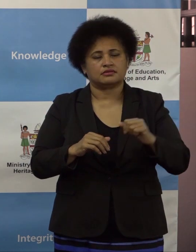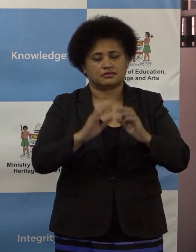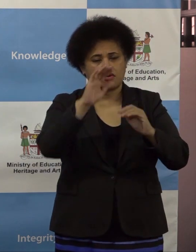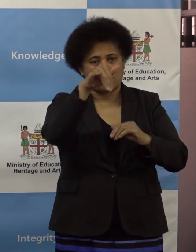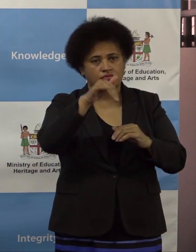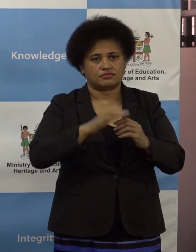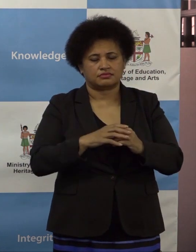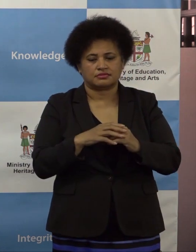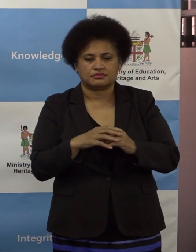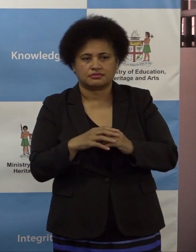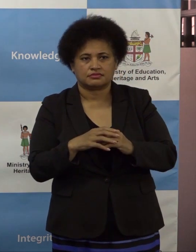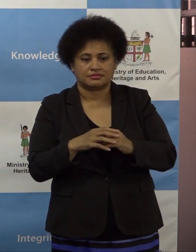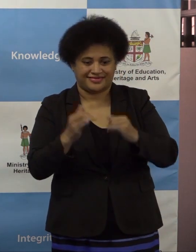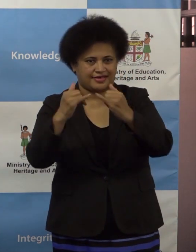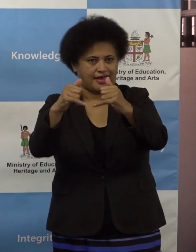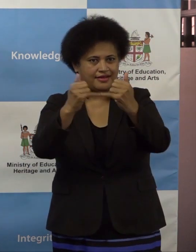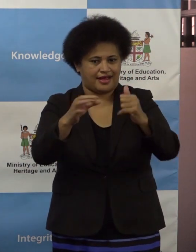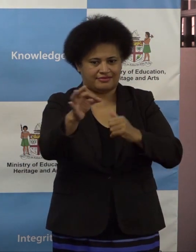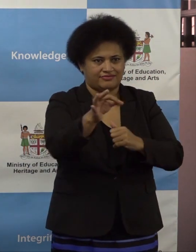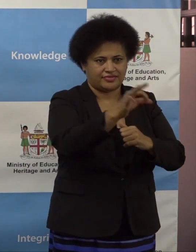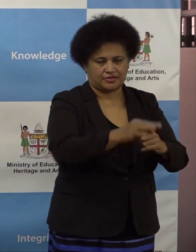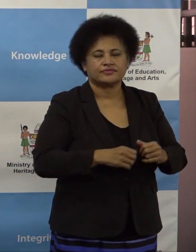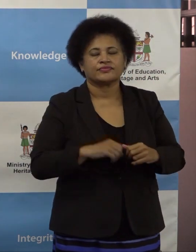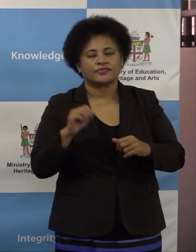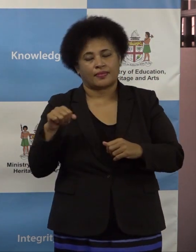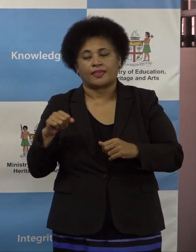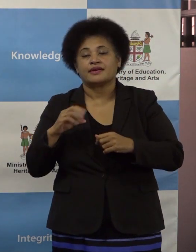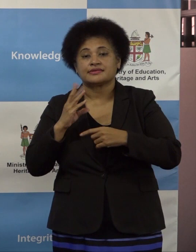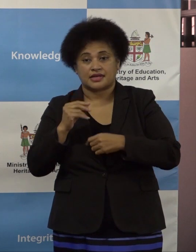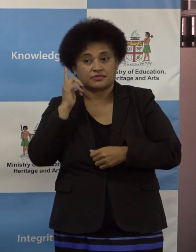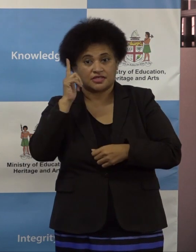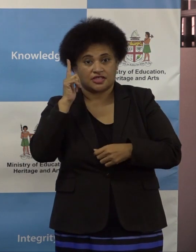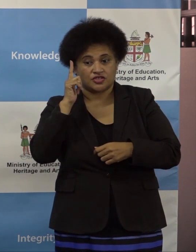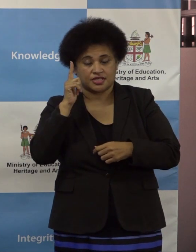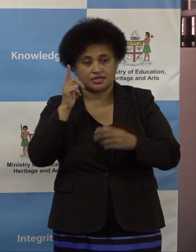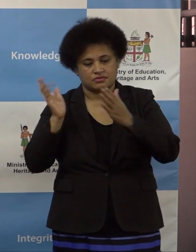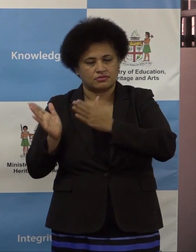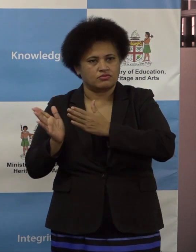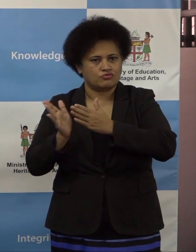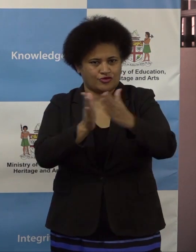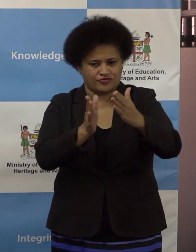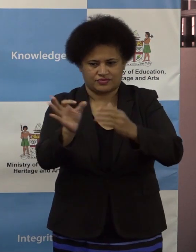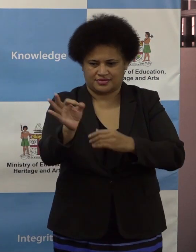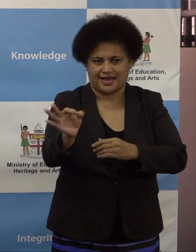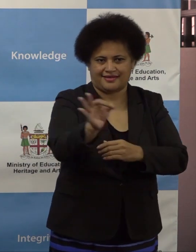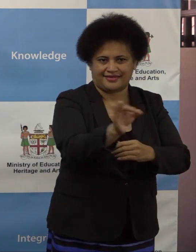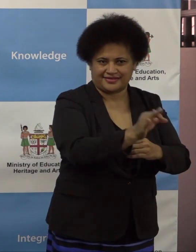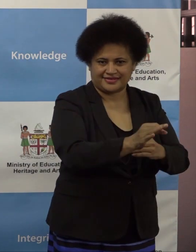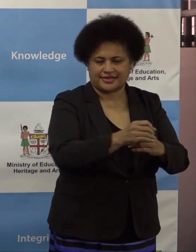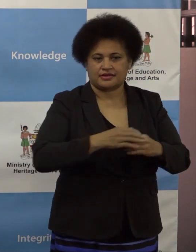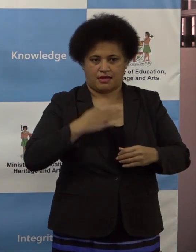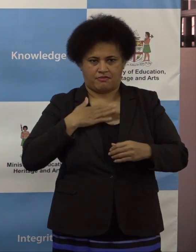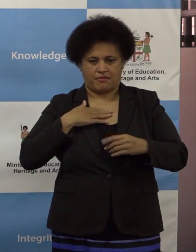Some teachers are moving to the outer islands and my permanent secretary, she's